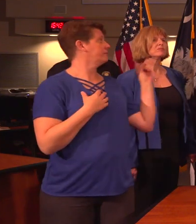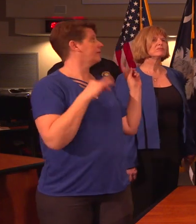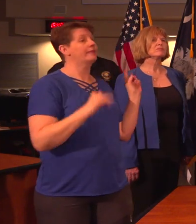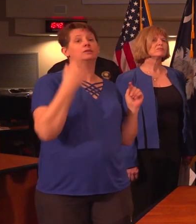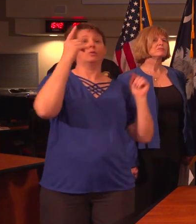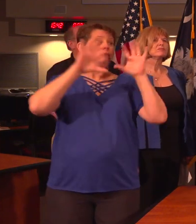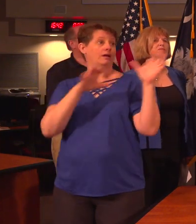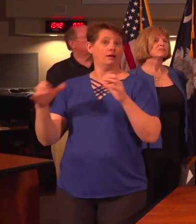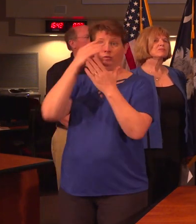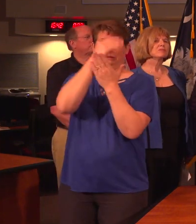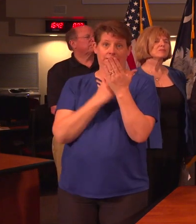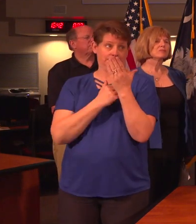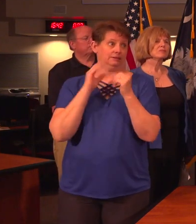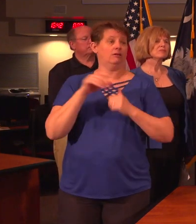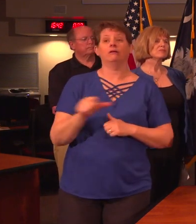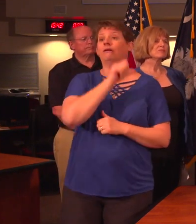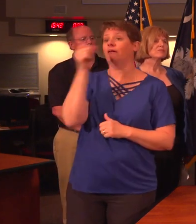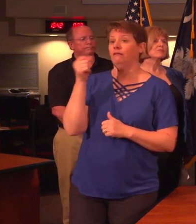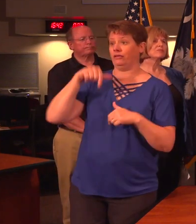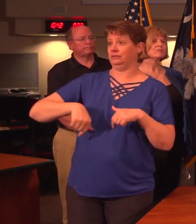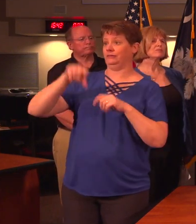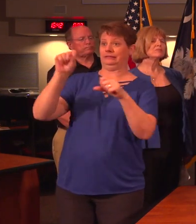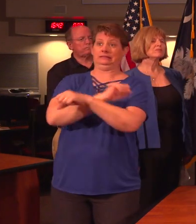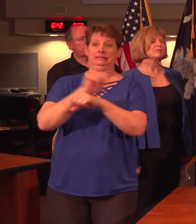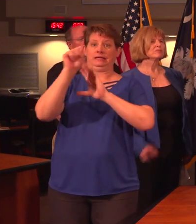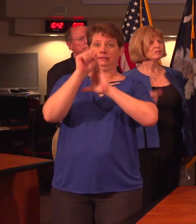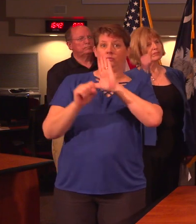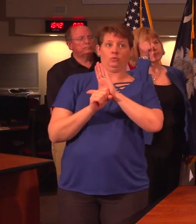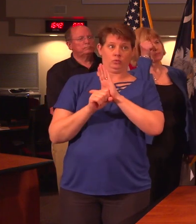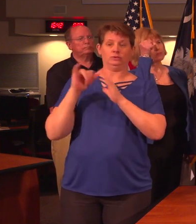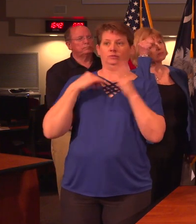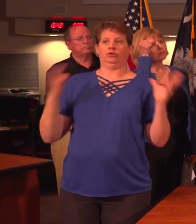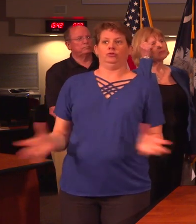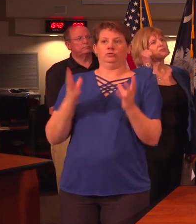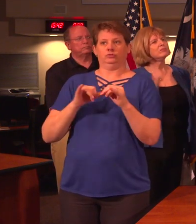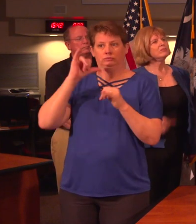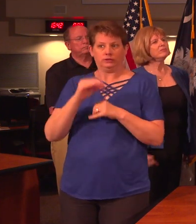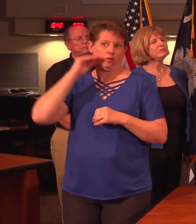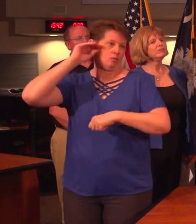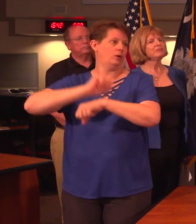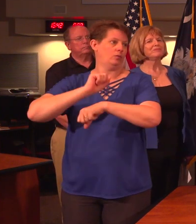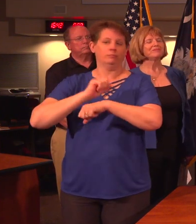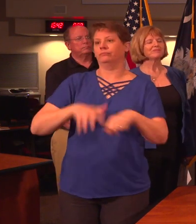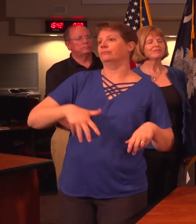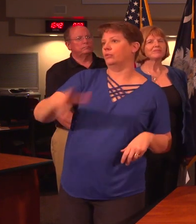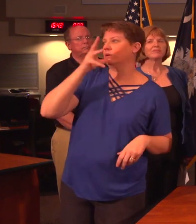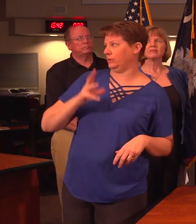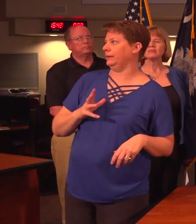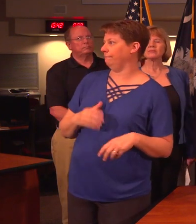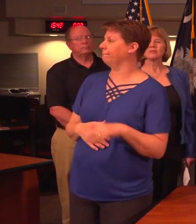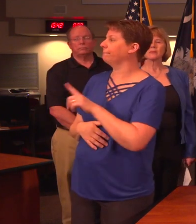categories listed among others of the state employees that we are urging to work from home pregnant women.